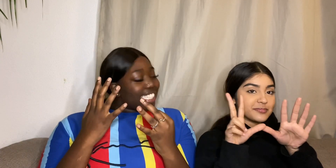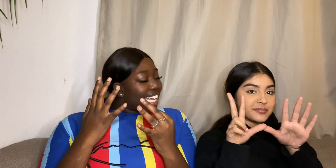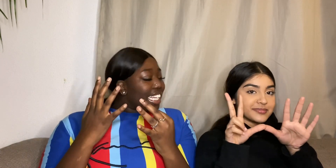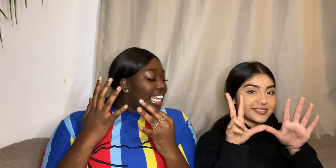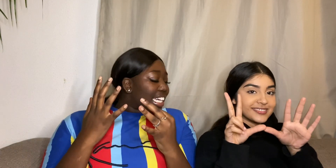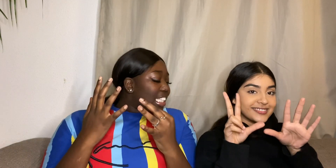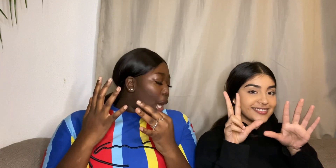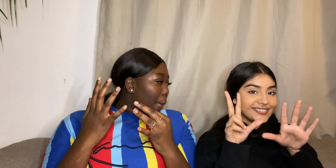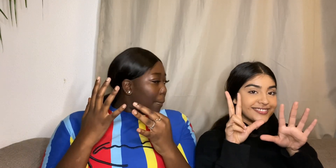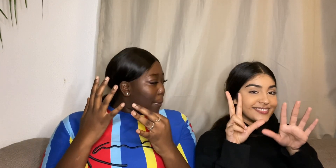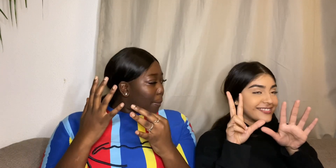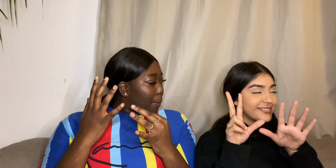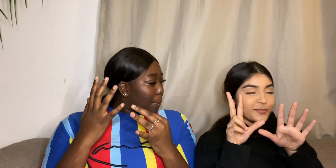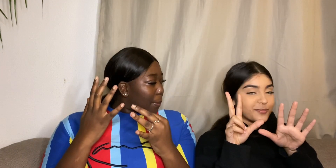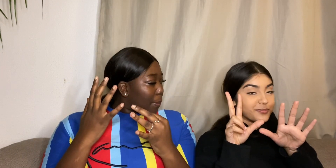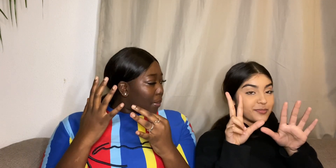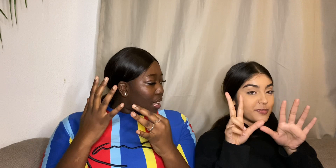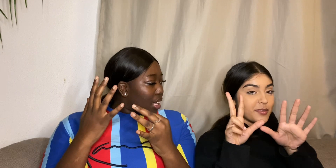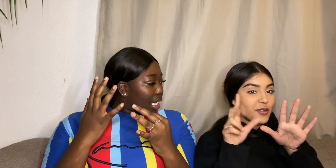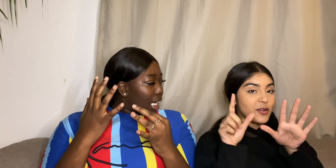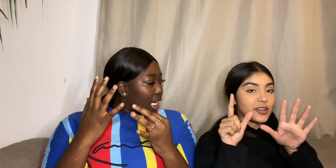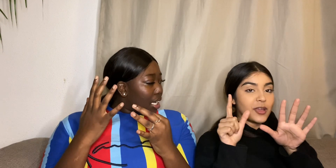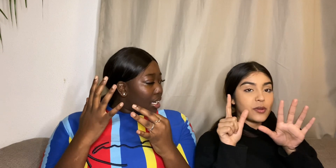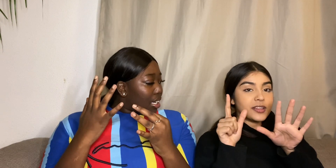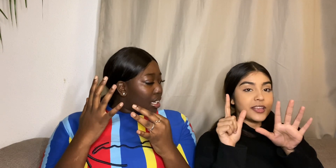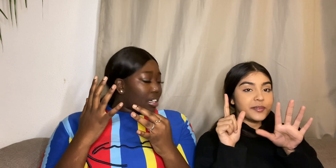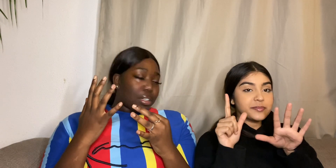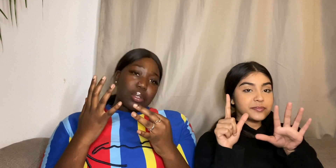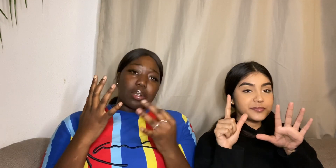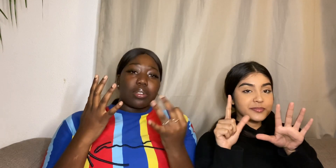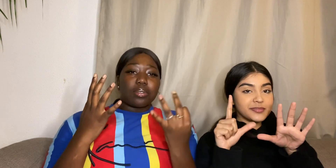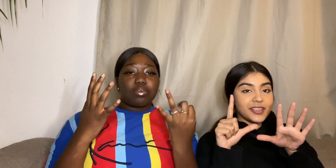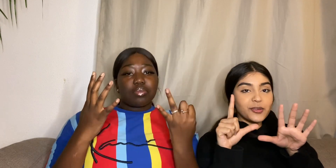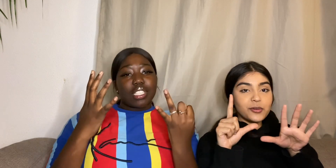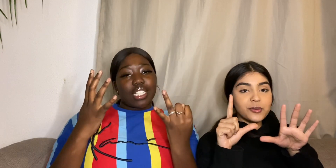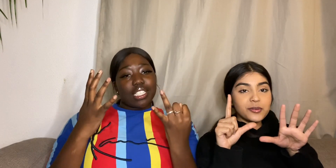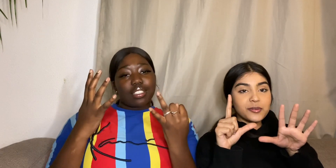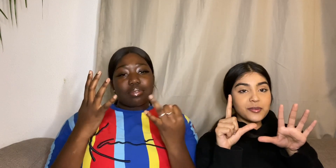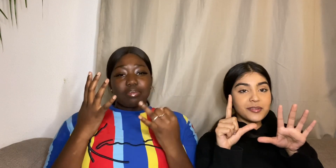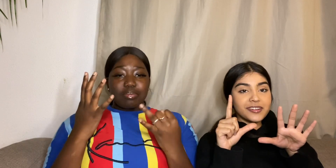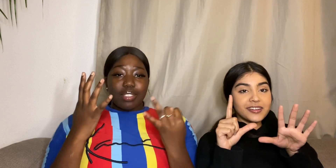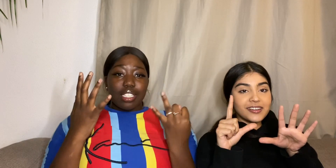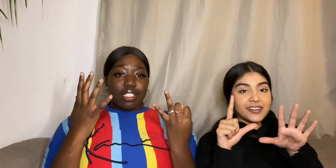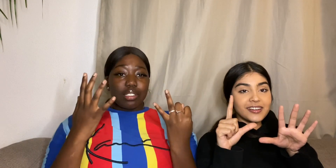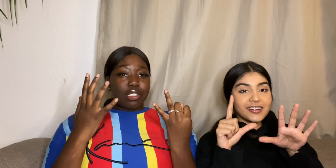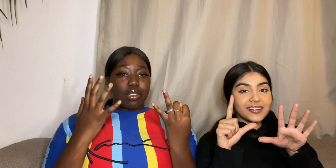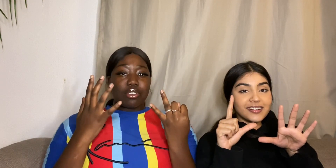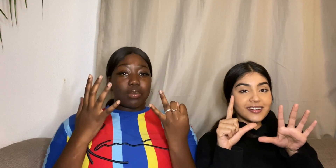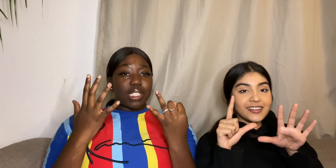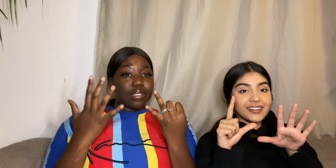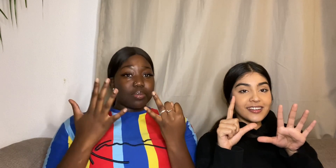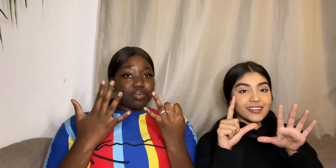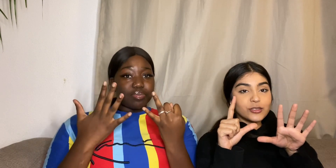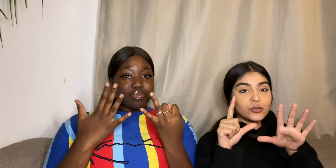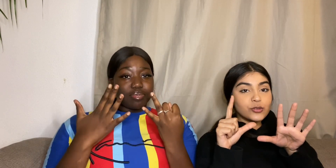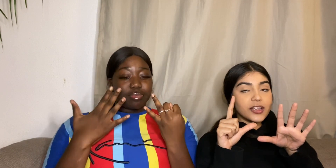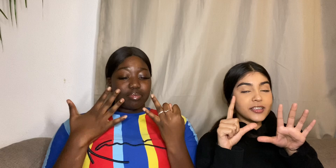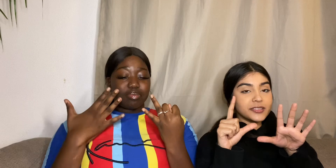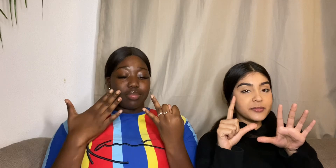get locked up okay one day oh do you don't come for me don't two days no